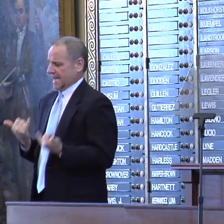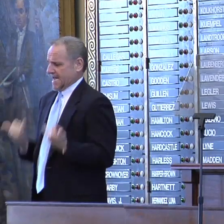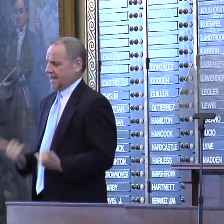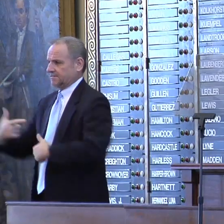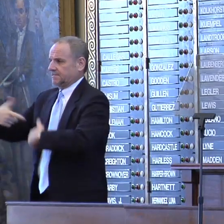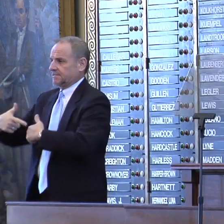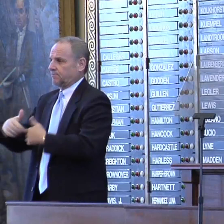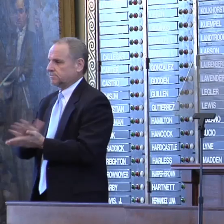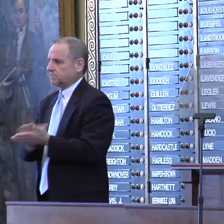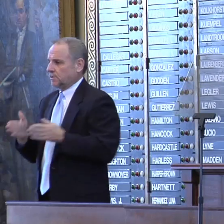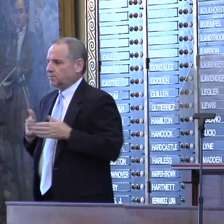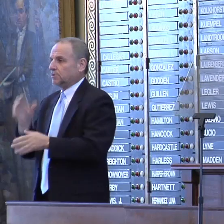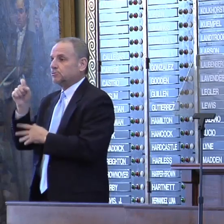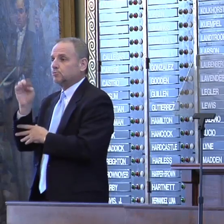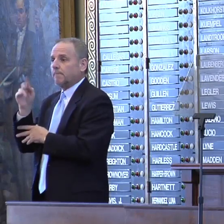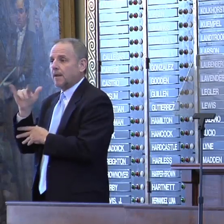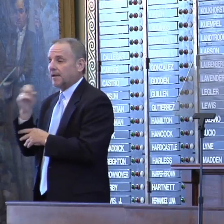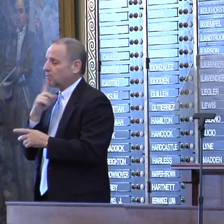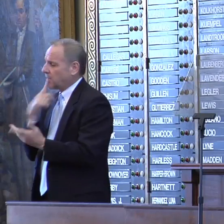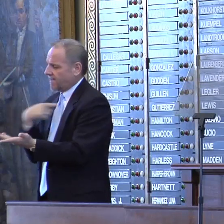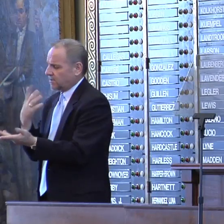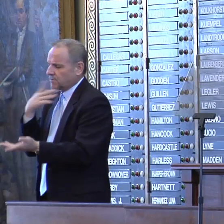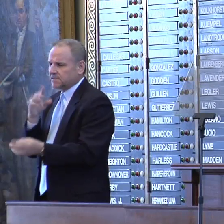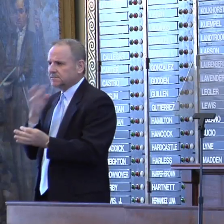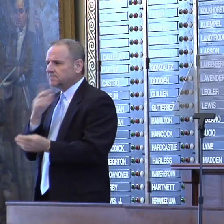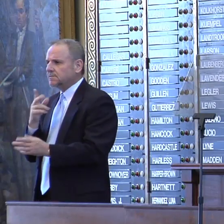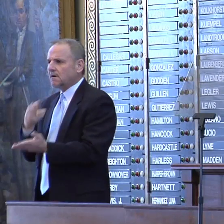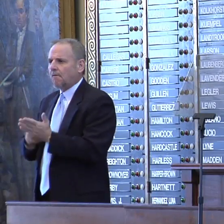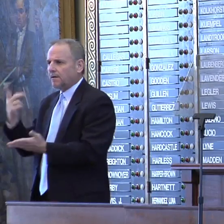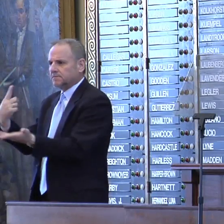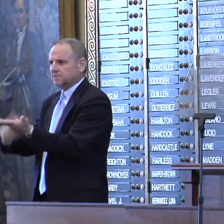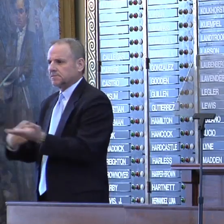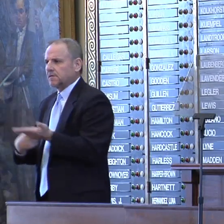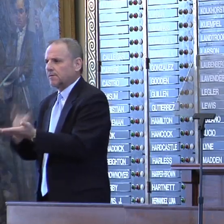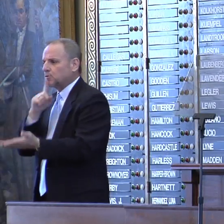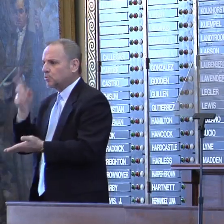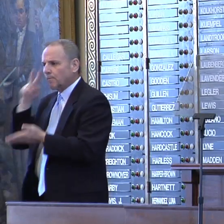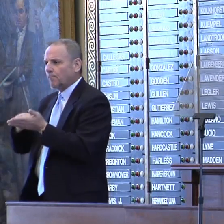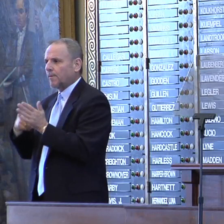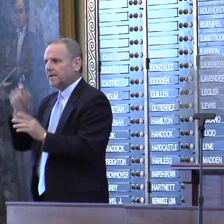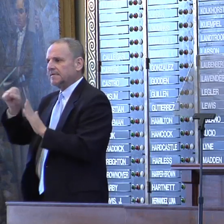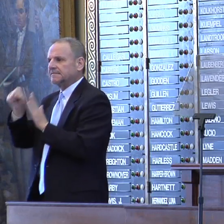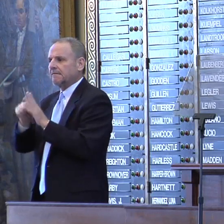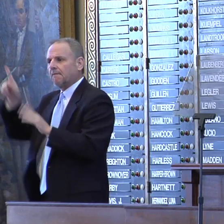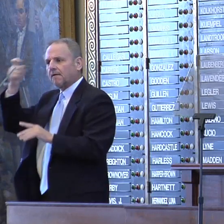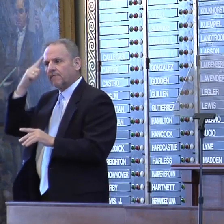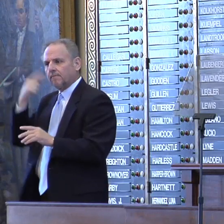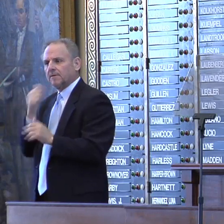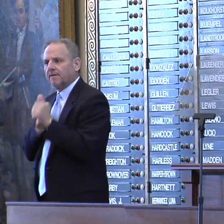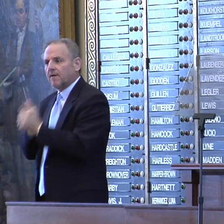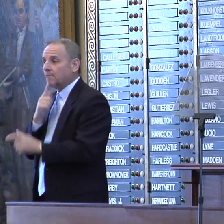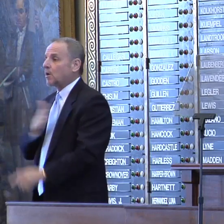Frank discussions about the true purpose of state government must be followed by a